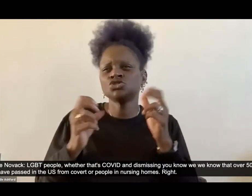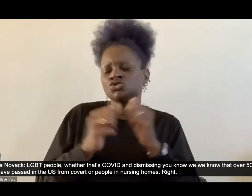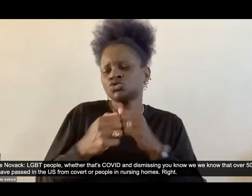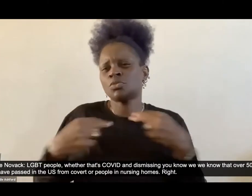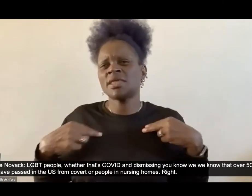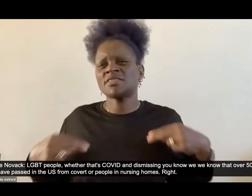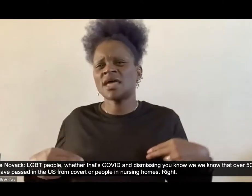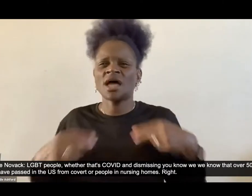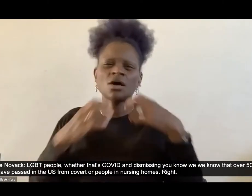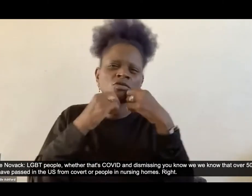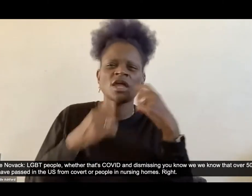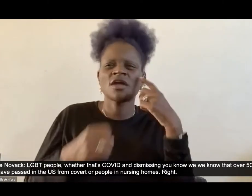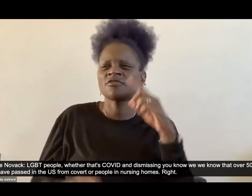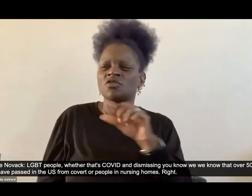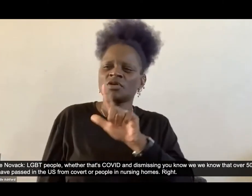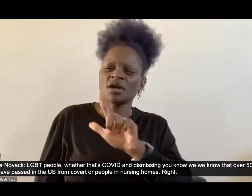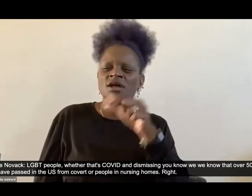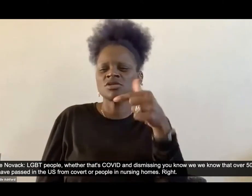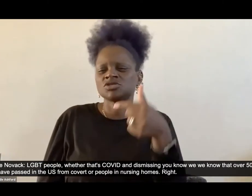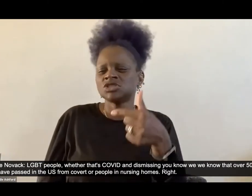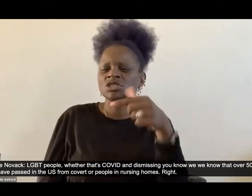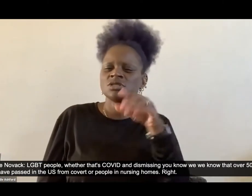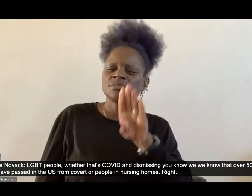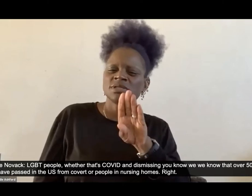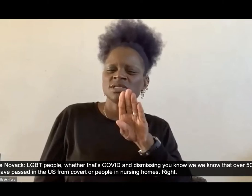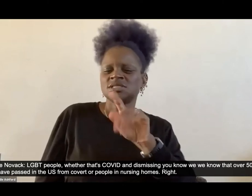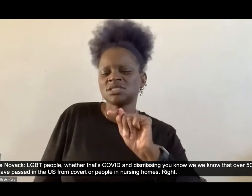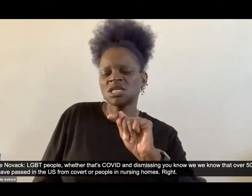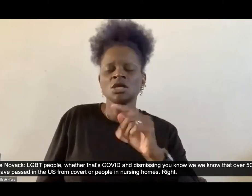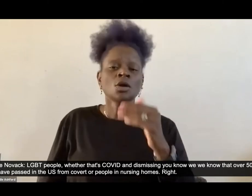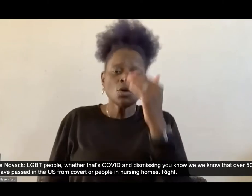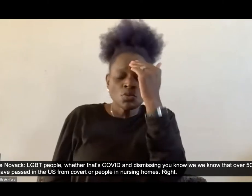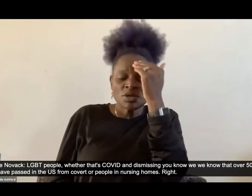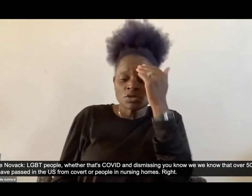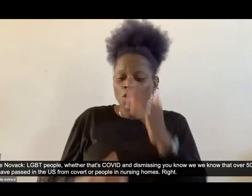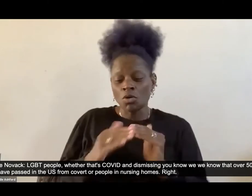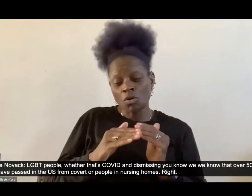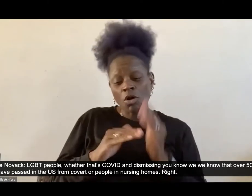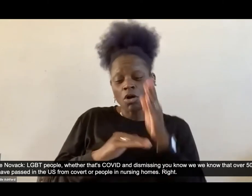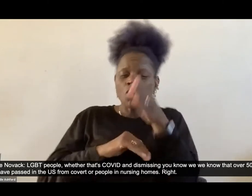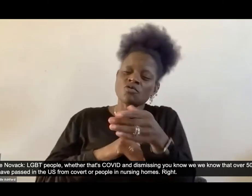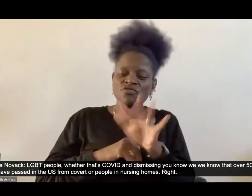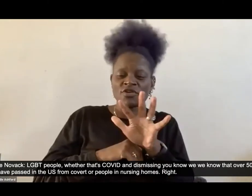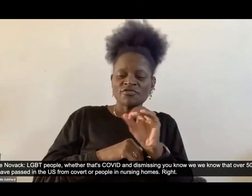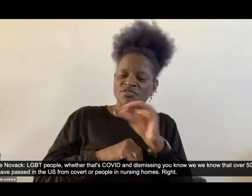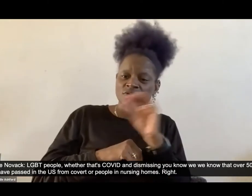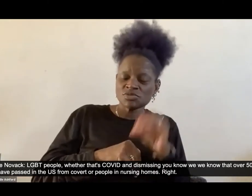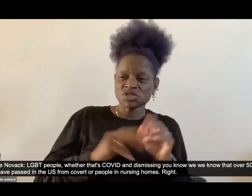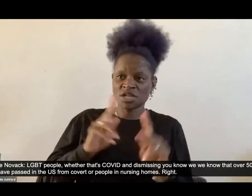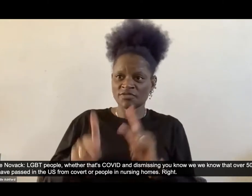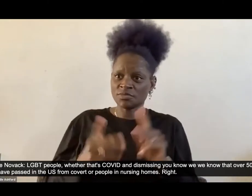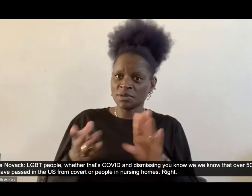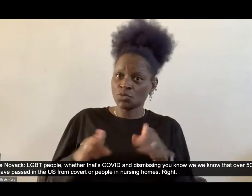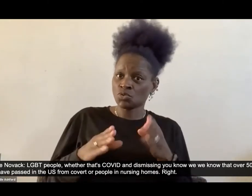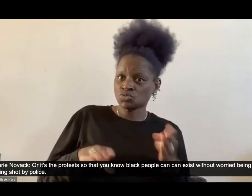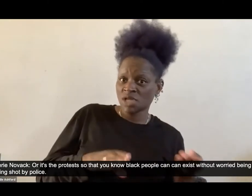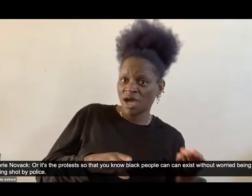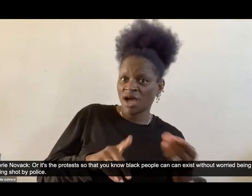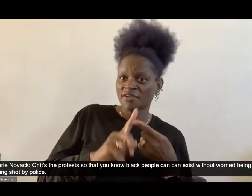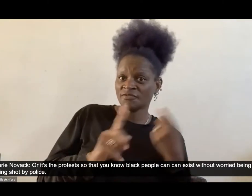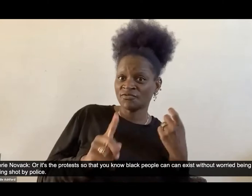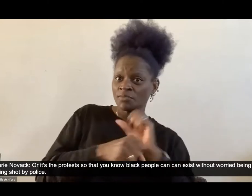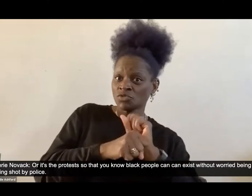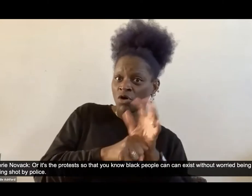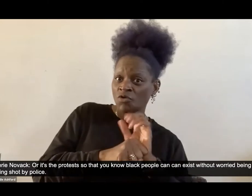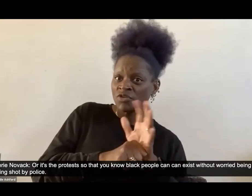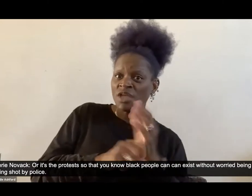and dismissing, you know, we, we know that over 50% of the people who have passed in the U S from COVID are people in nursing homes. Right. Um, or